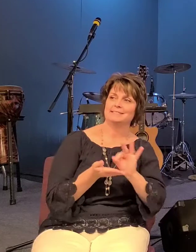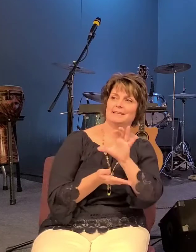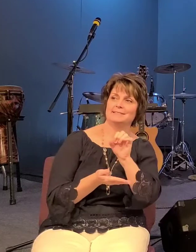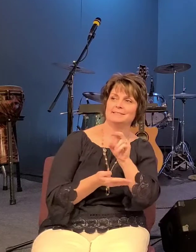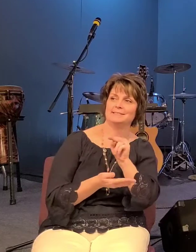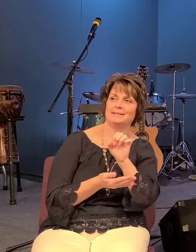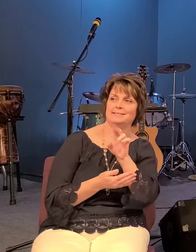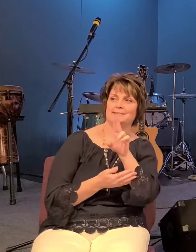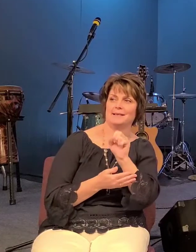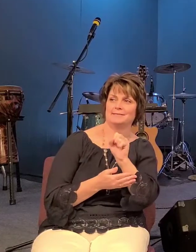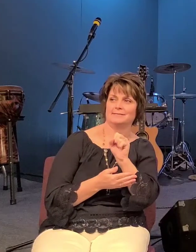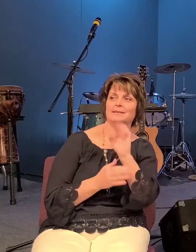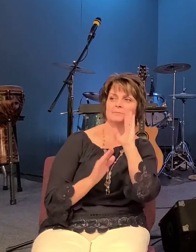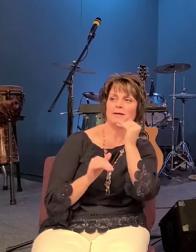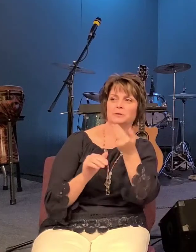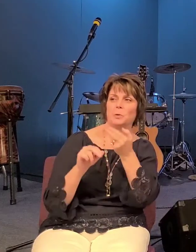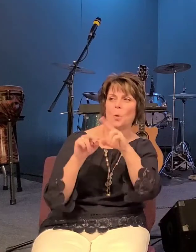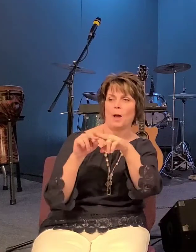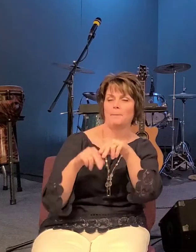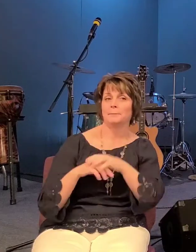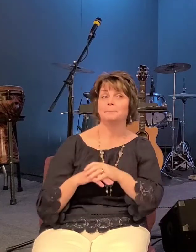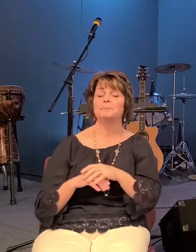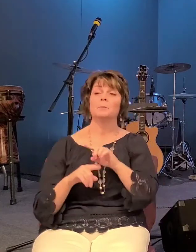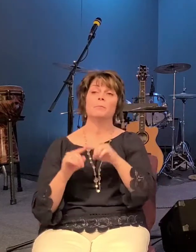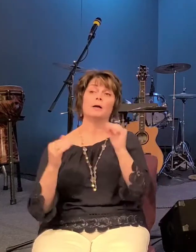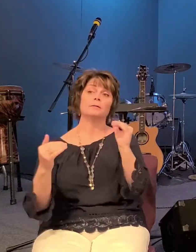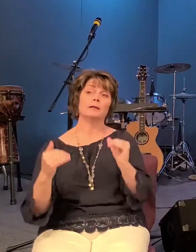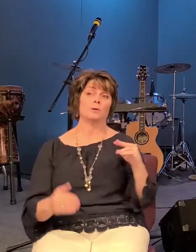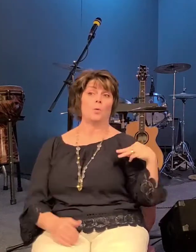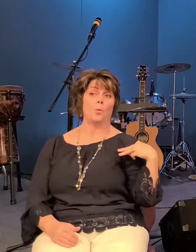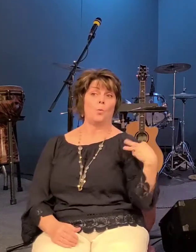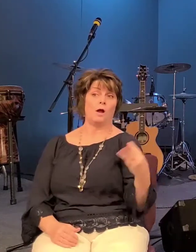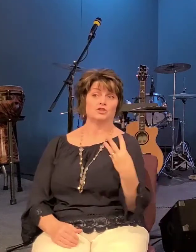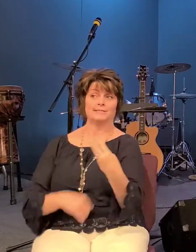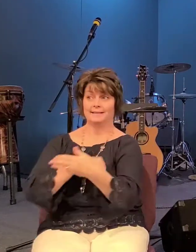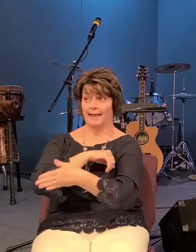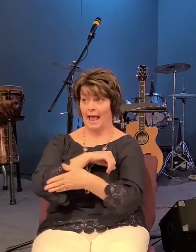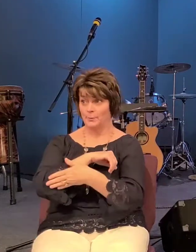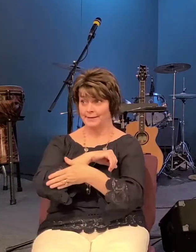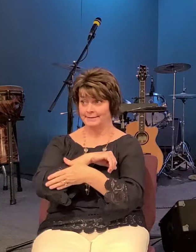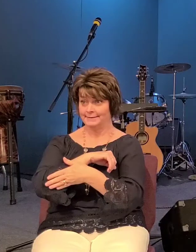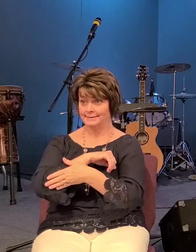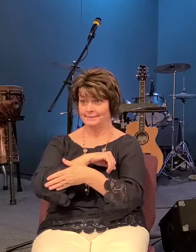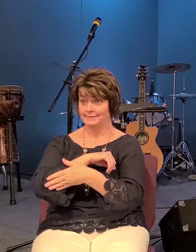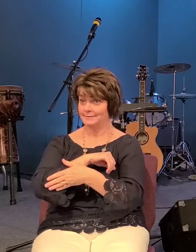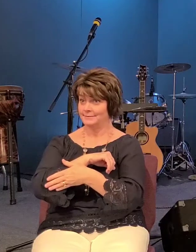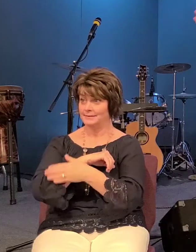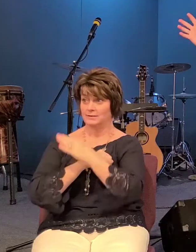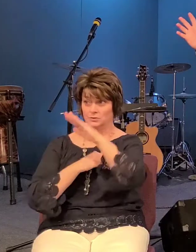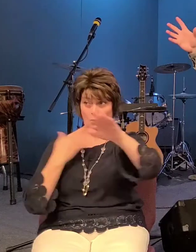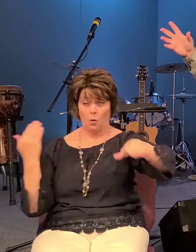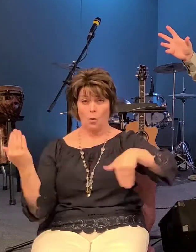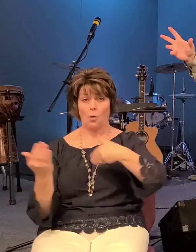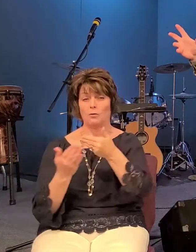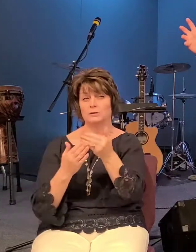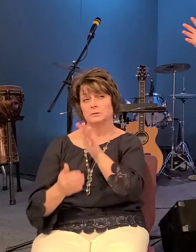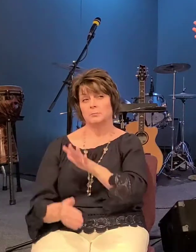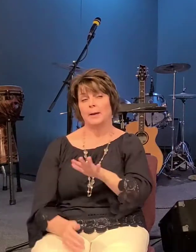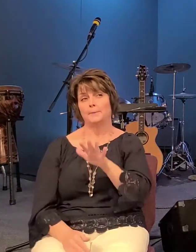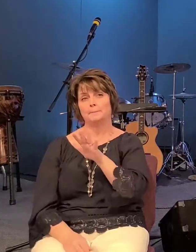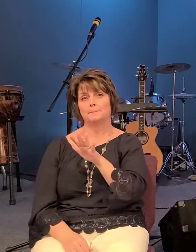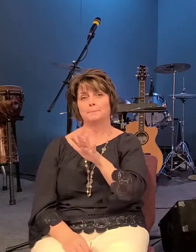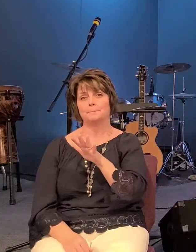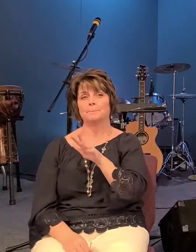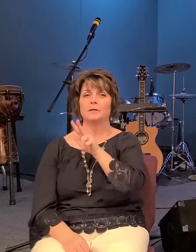the numbers for washington county and this is all of washington county is somewhere in the neighborhood of